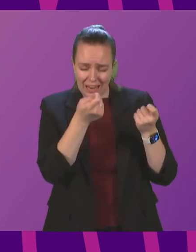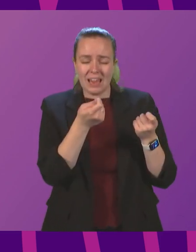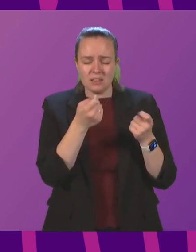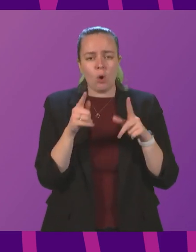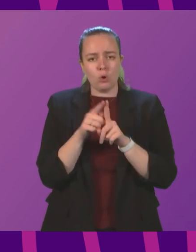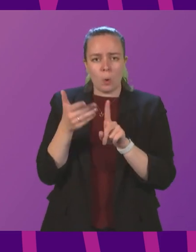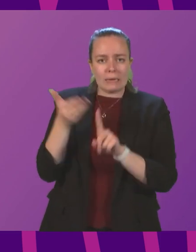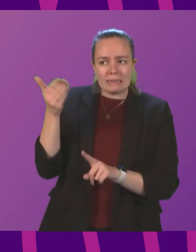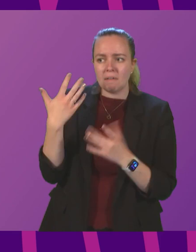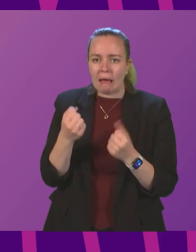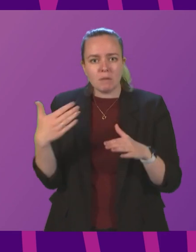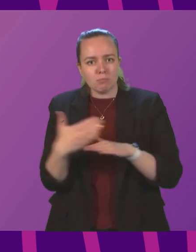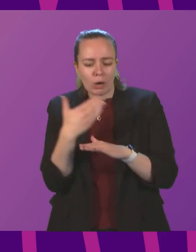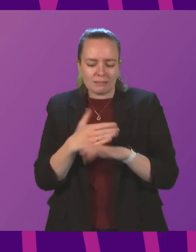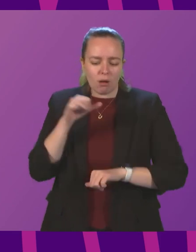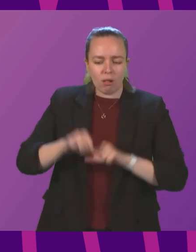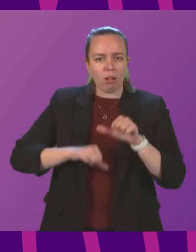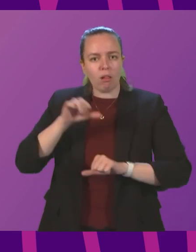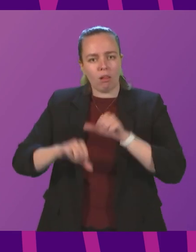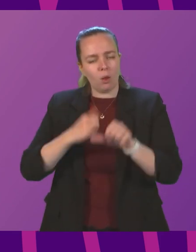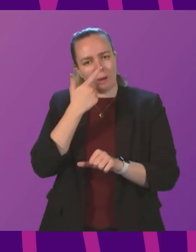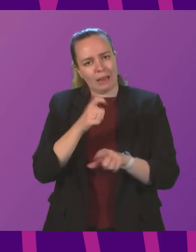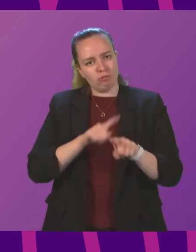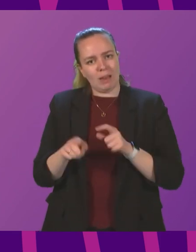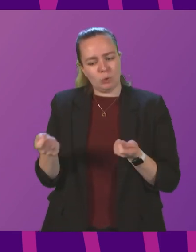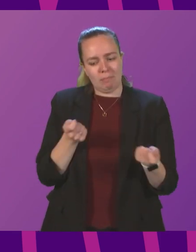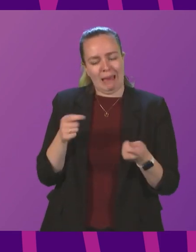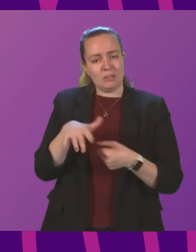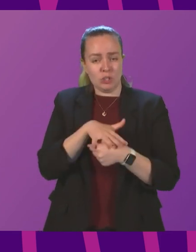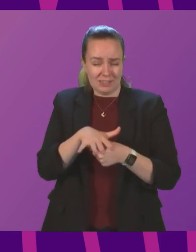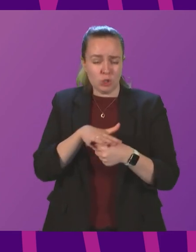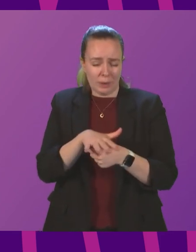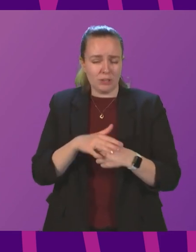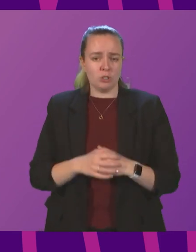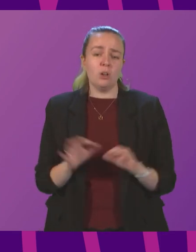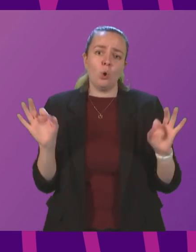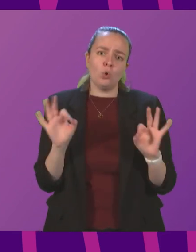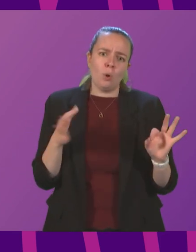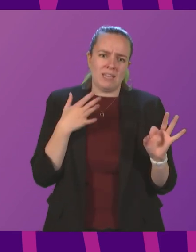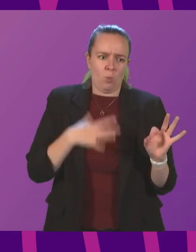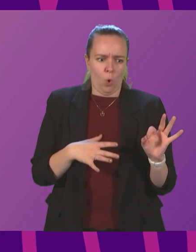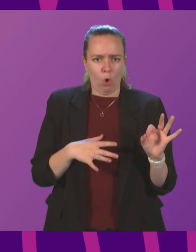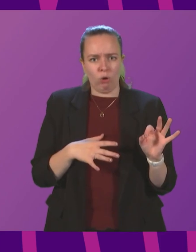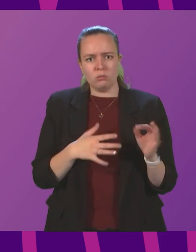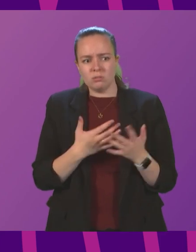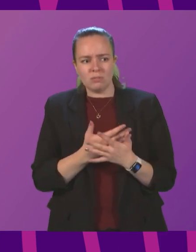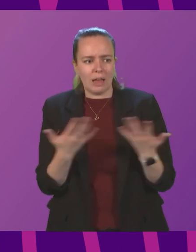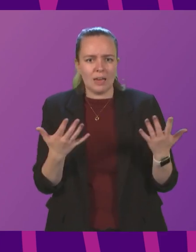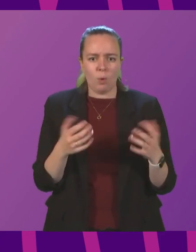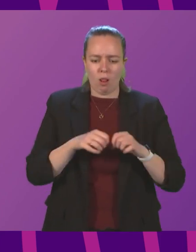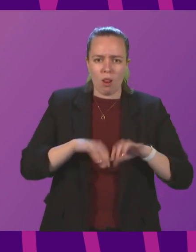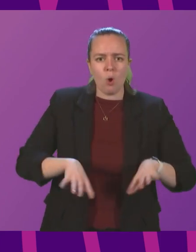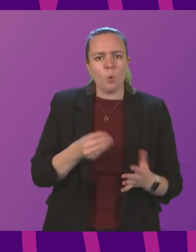if there are practical steps we can take to try to address the situation. And nobody wants to see anybody disadvantaged,